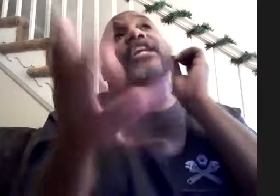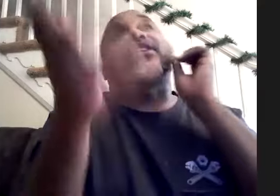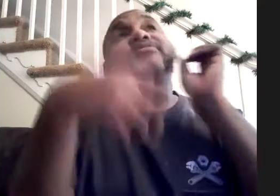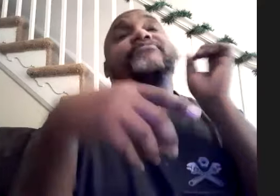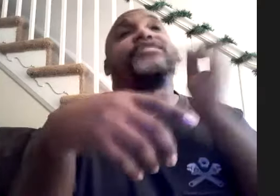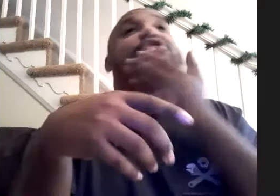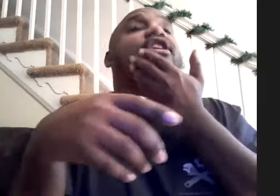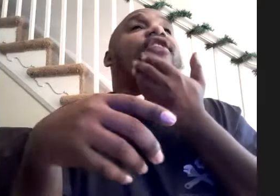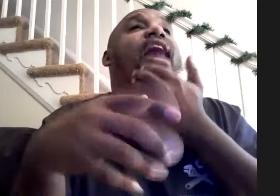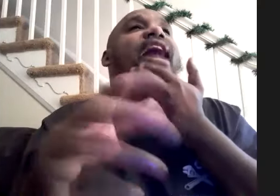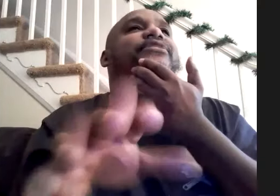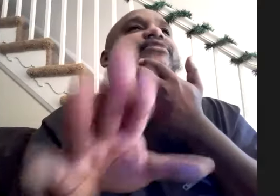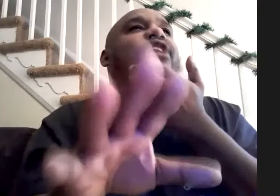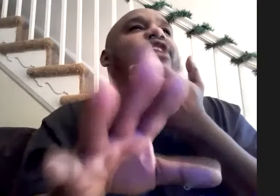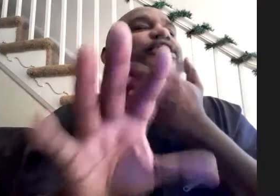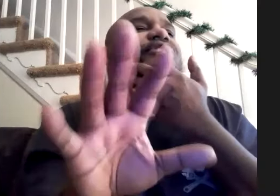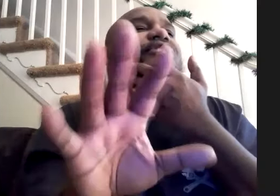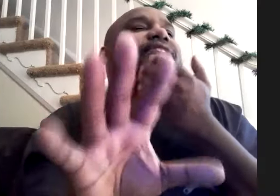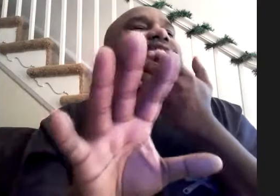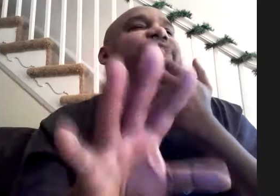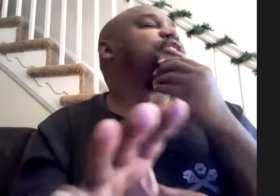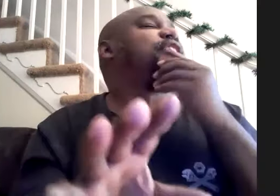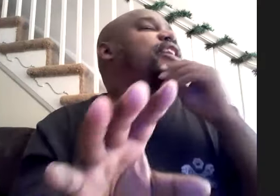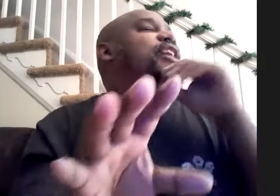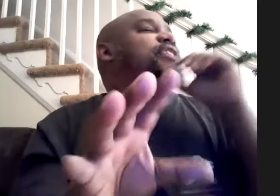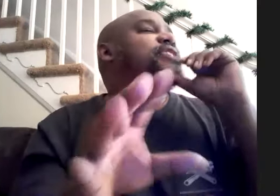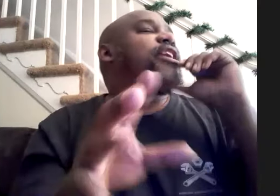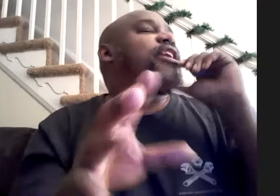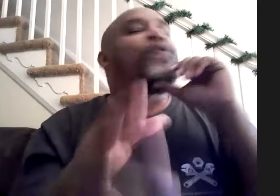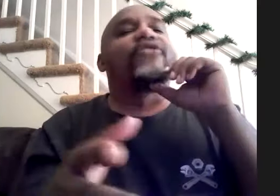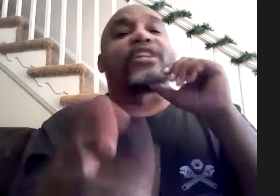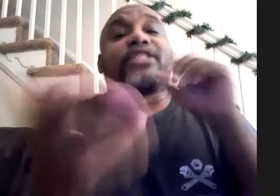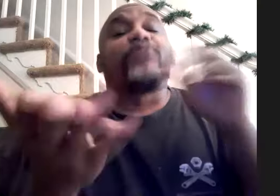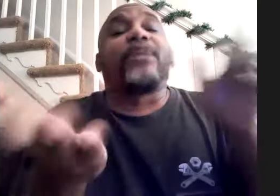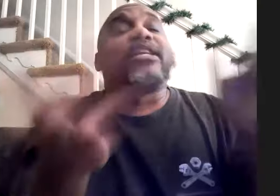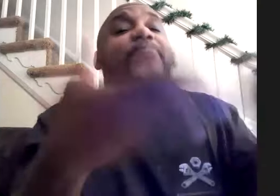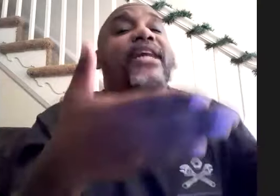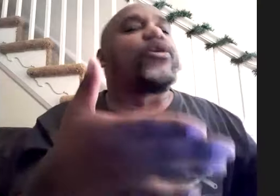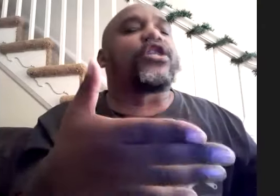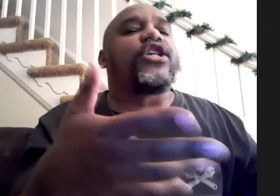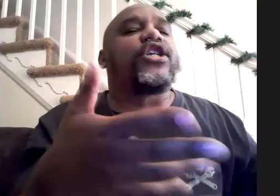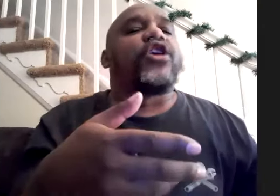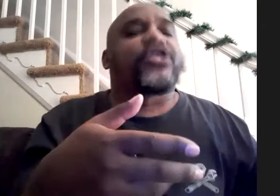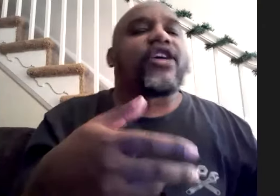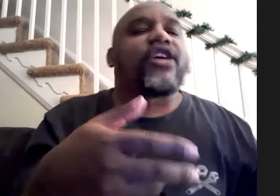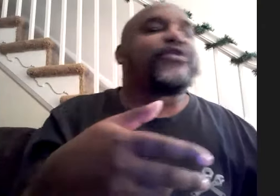years ago and i asked him a really sarcastically funny question i said uh whatever because he was playing a band at berkeley called dark sarcasm